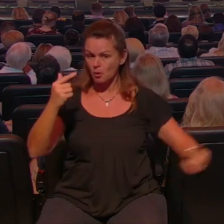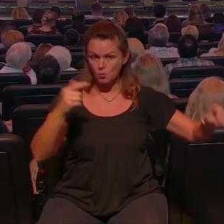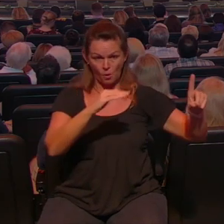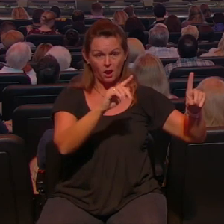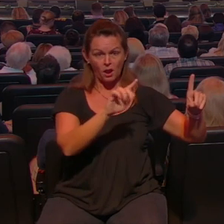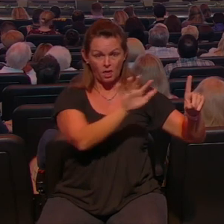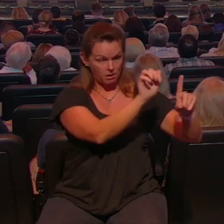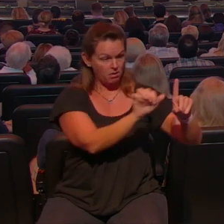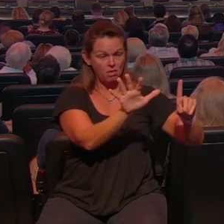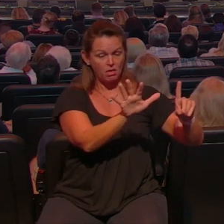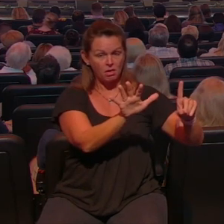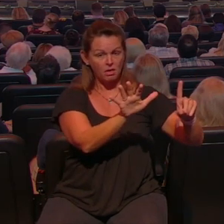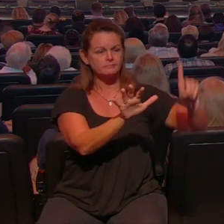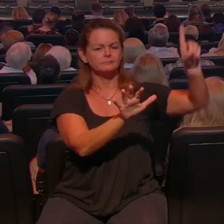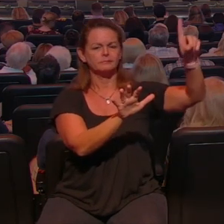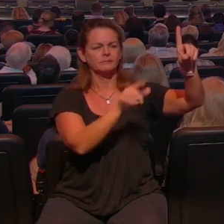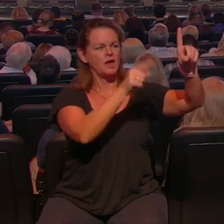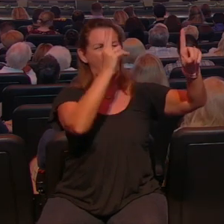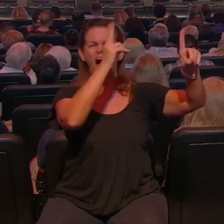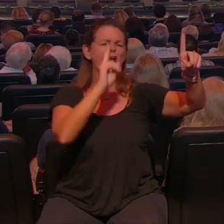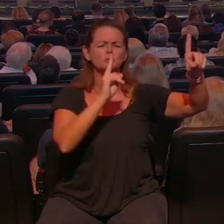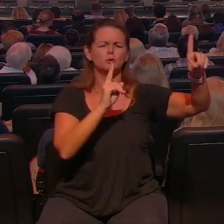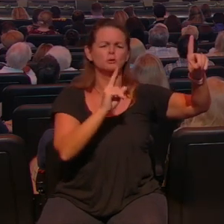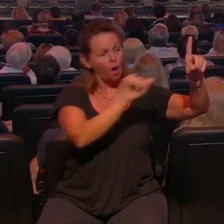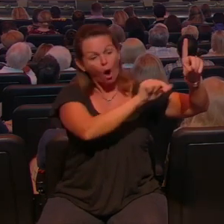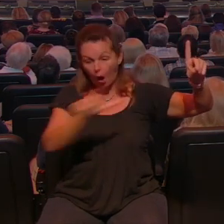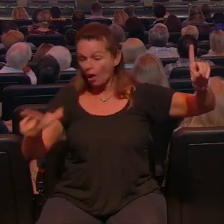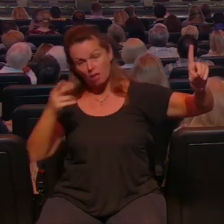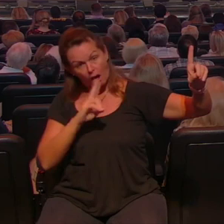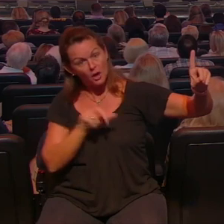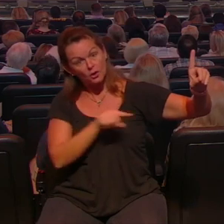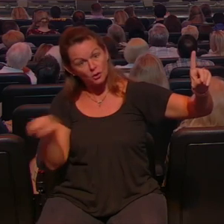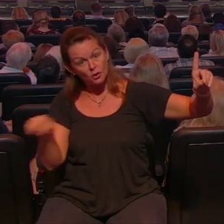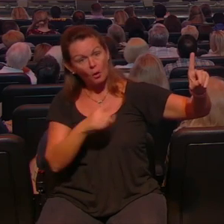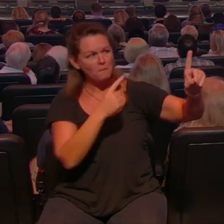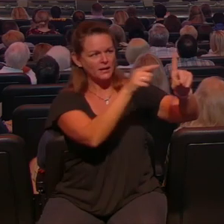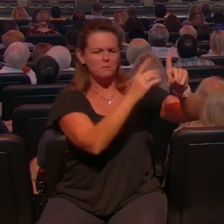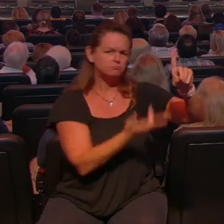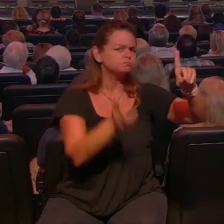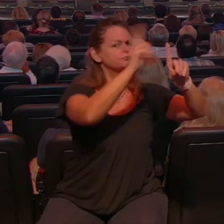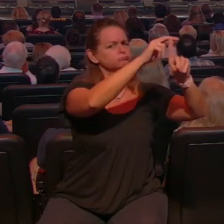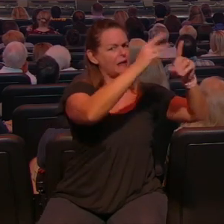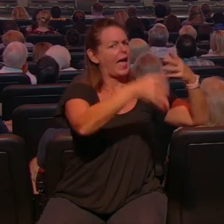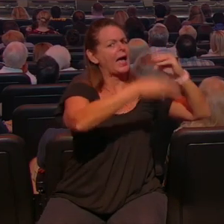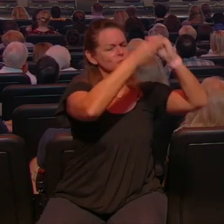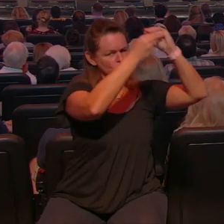bless me and God granted him okay so let me give you an illustration let's say that you live in a small community and you own an